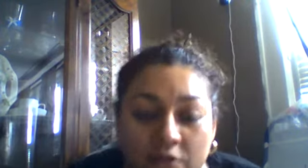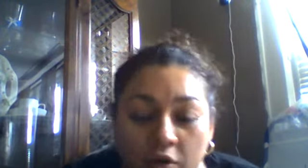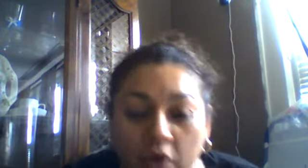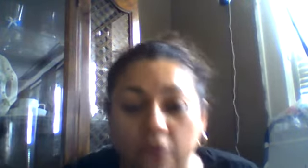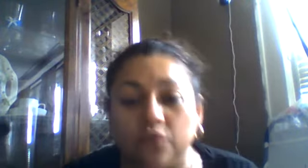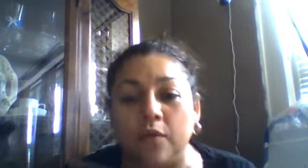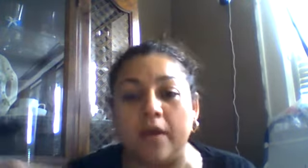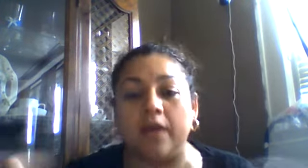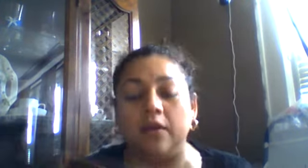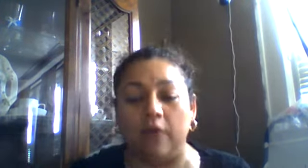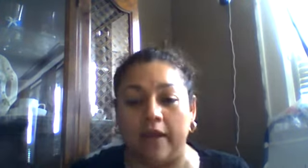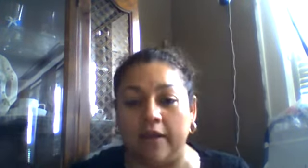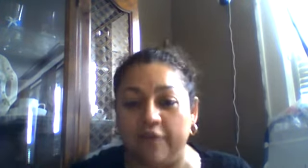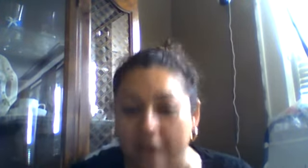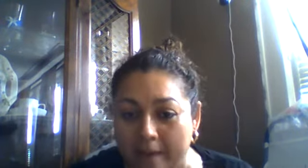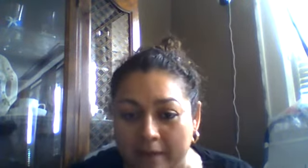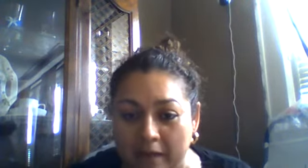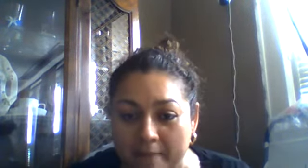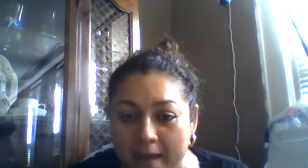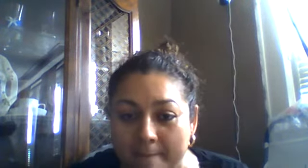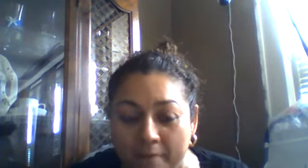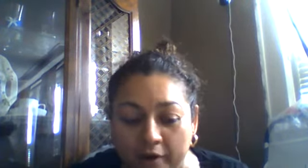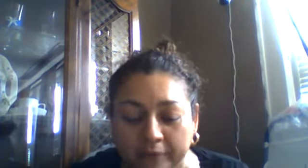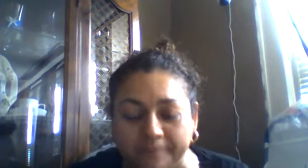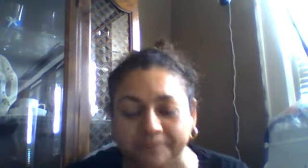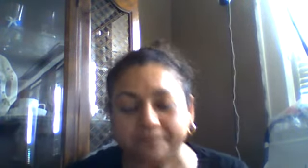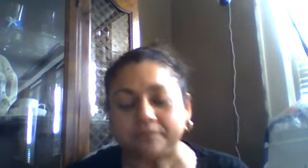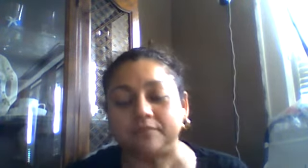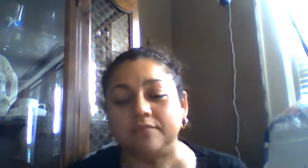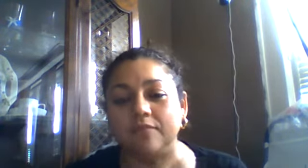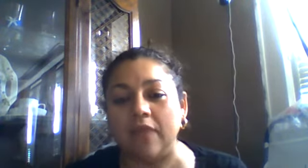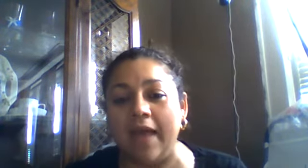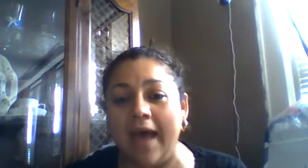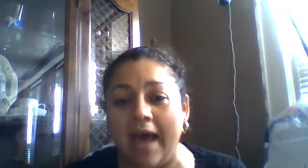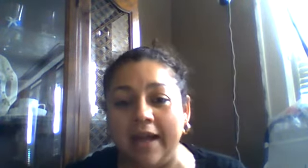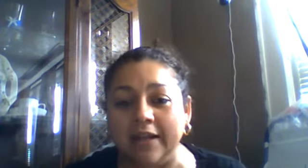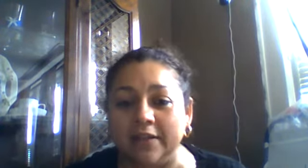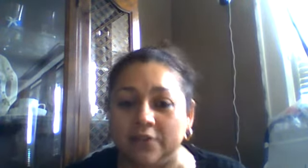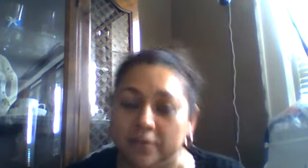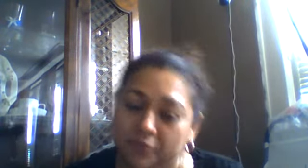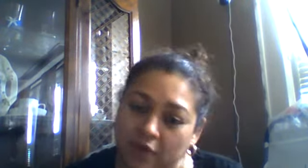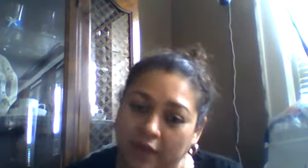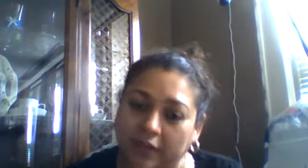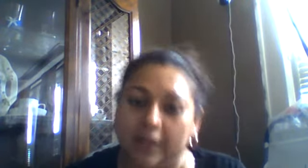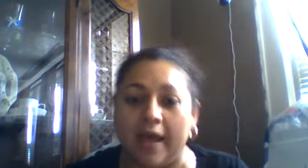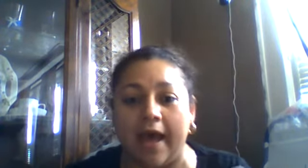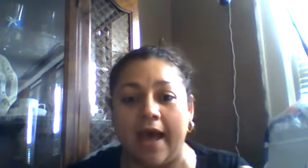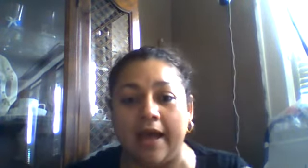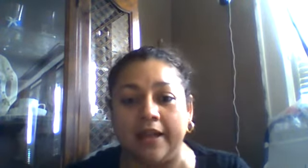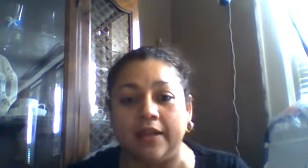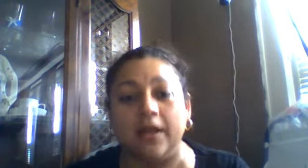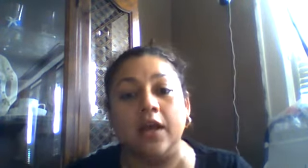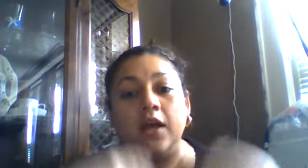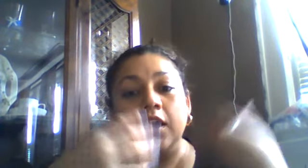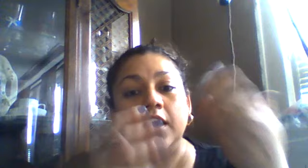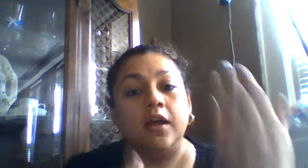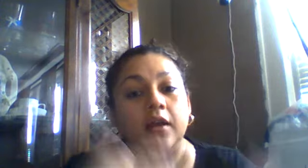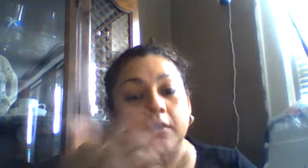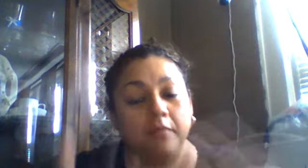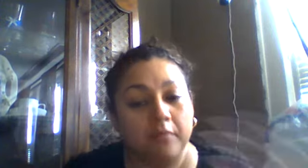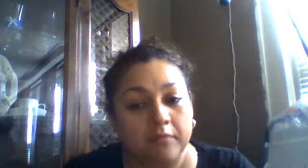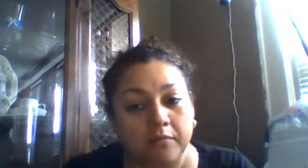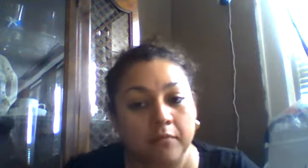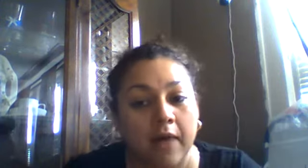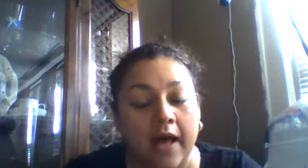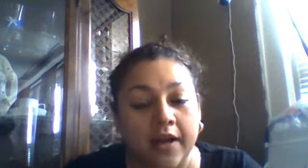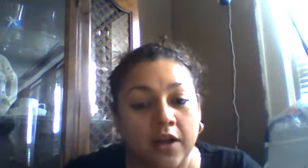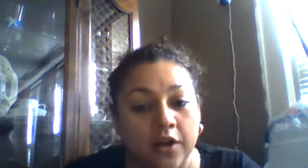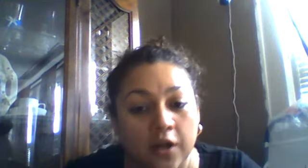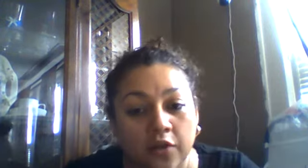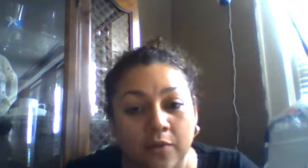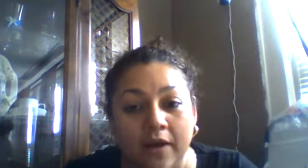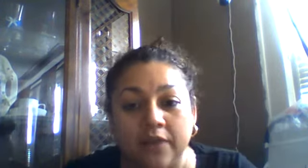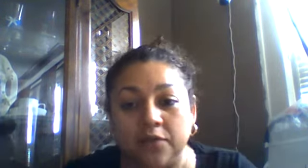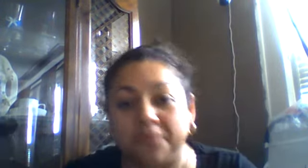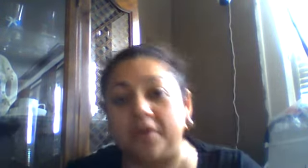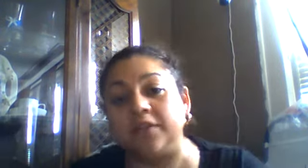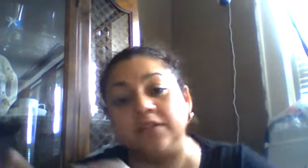those with any family member. Adding and subtracting, adding, adding another one. And subtracting,